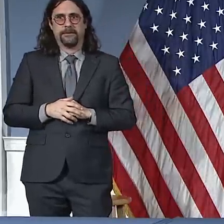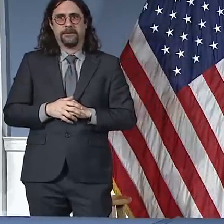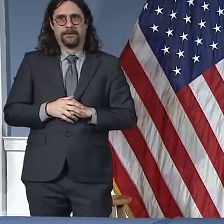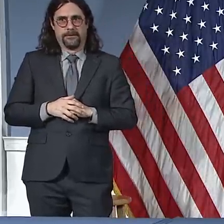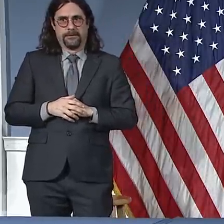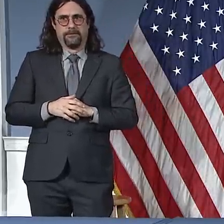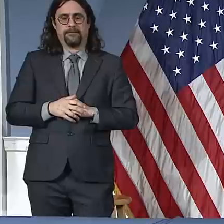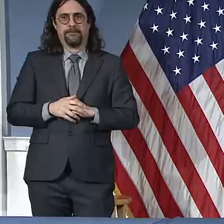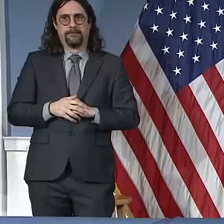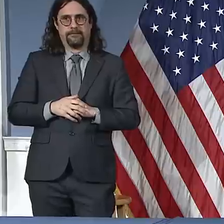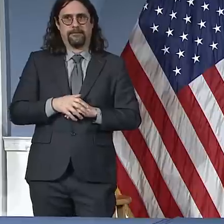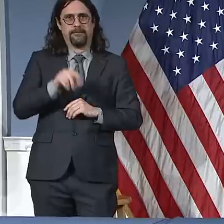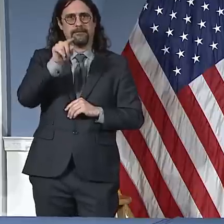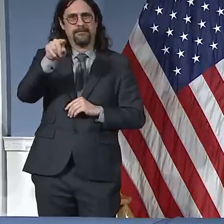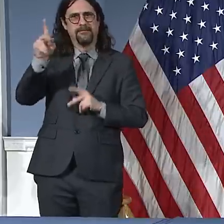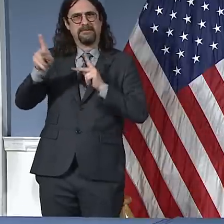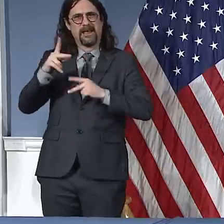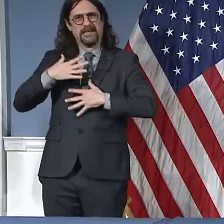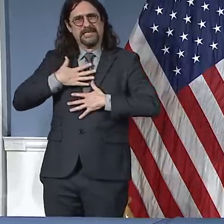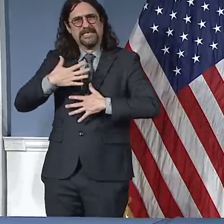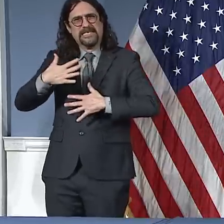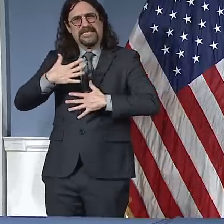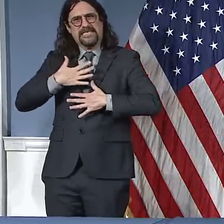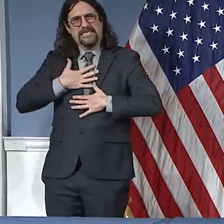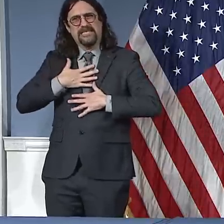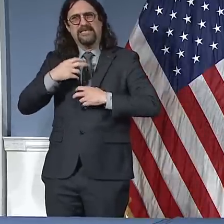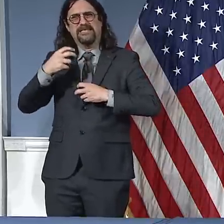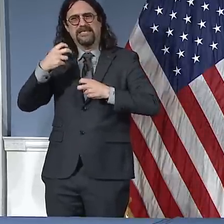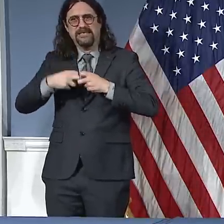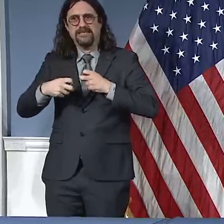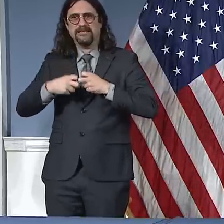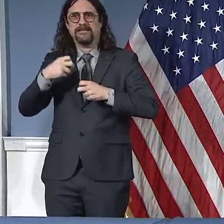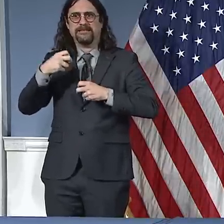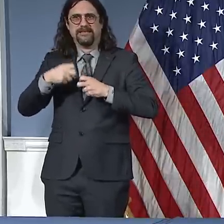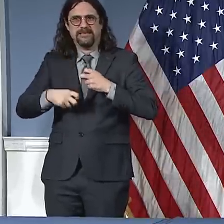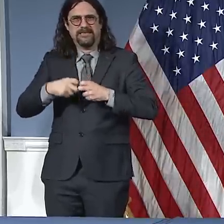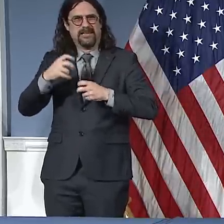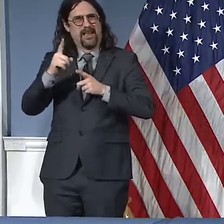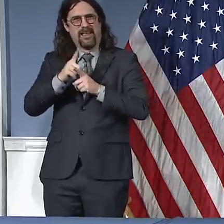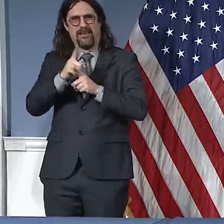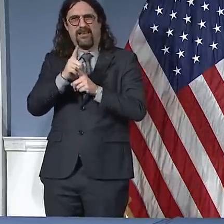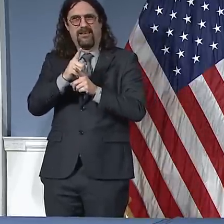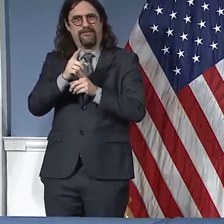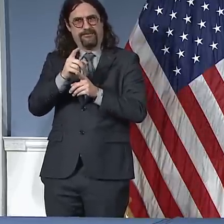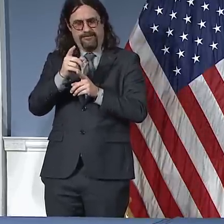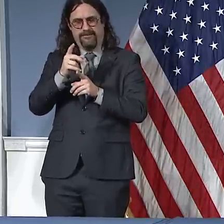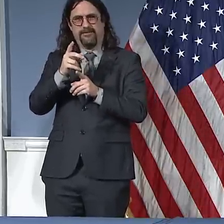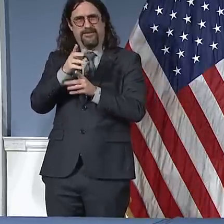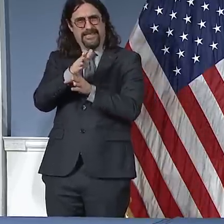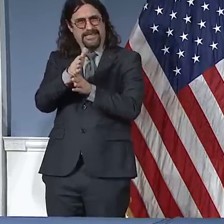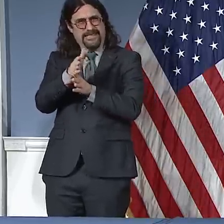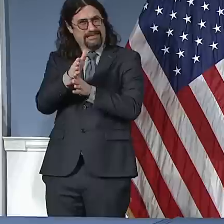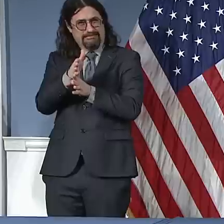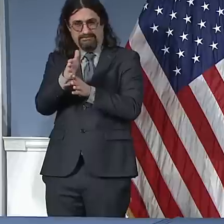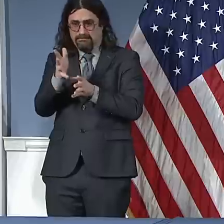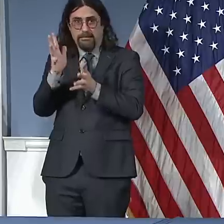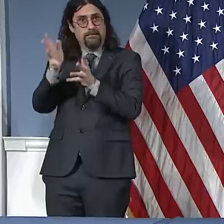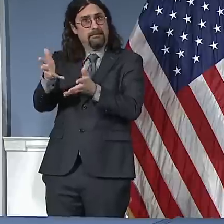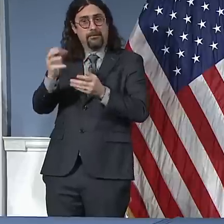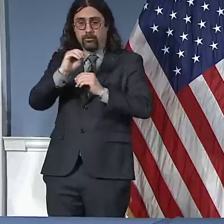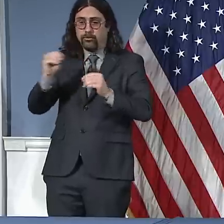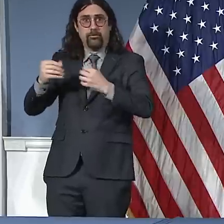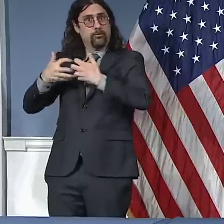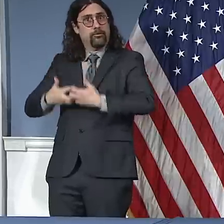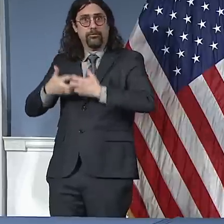exactly when it's needed, that patient can stay alive so the doctors can do their work, and in many, many cases, that